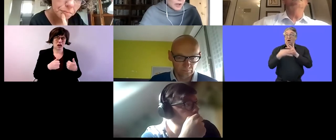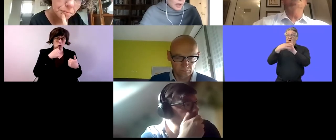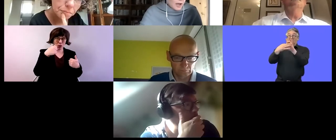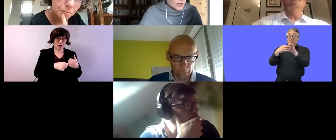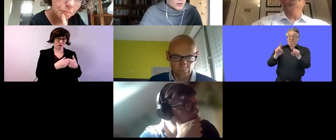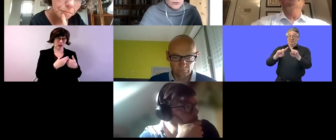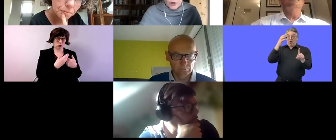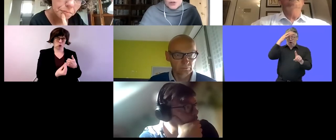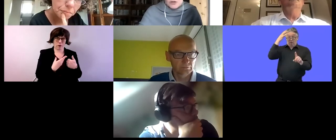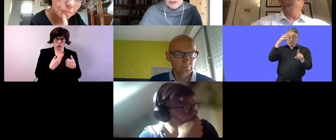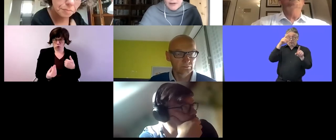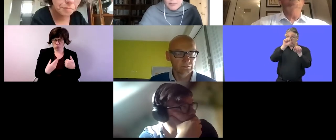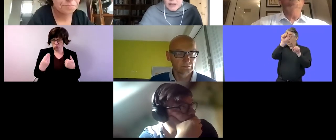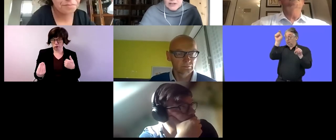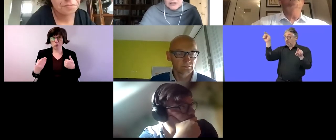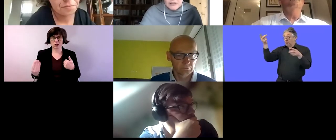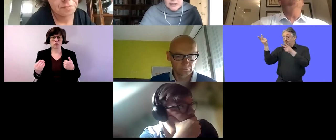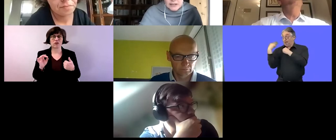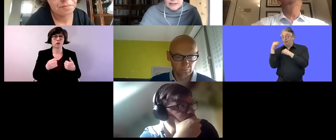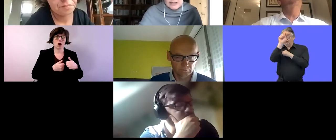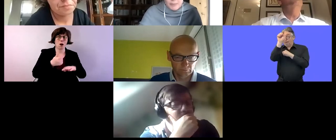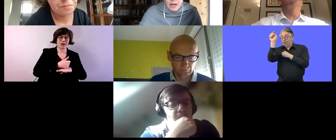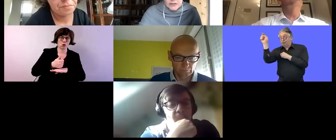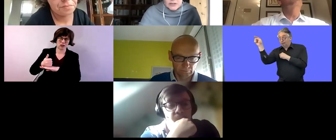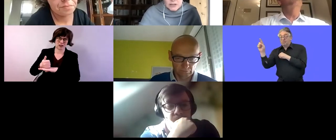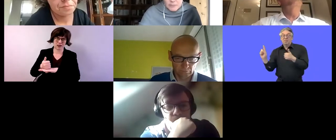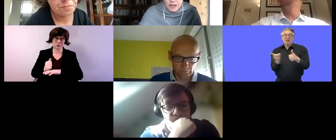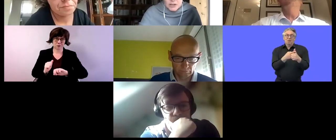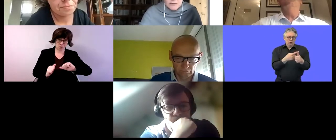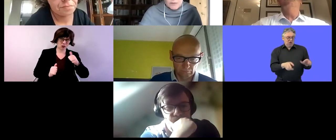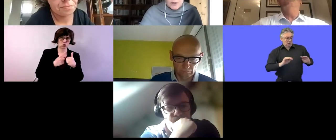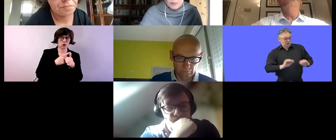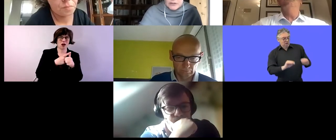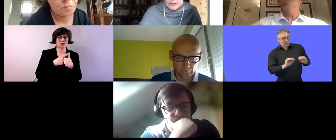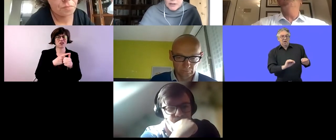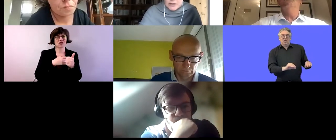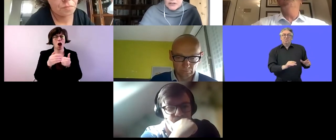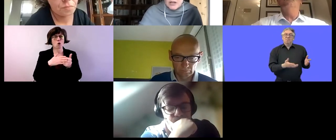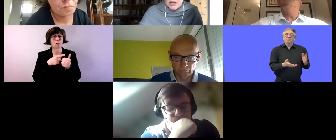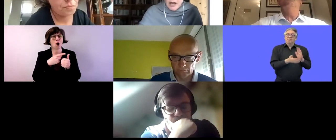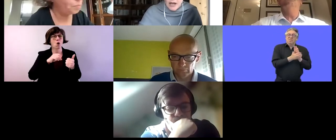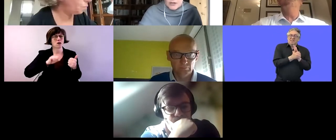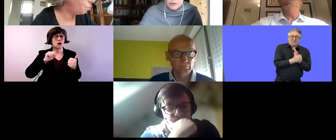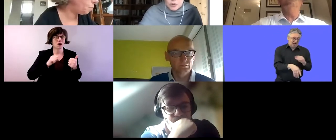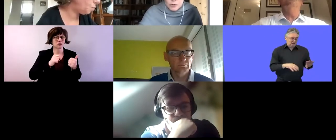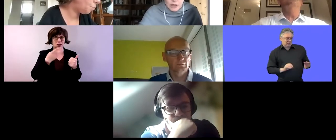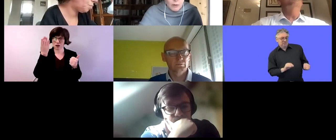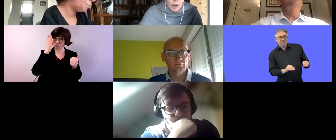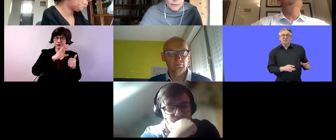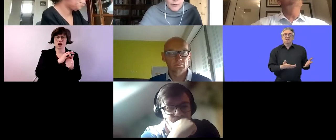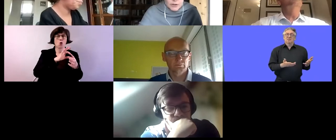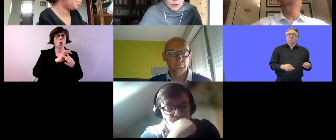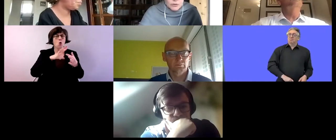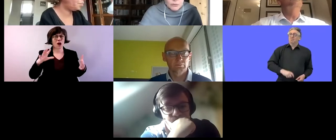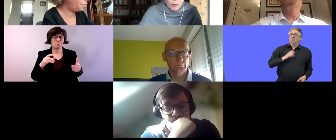uh so the first one is about building the skills and the capacity and independence for people with disabilities uh to ensure they are